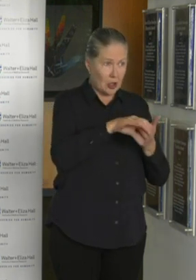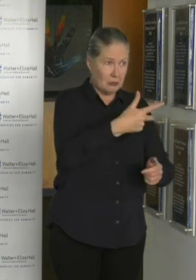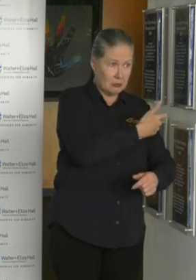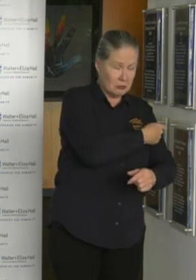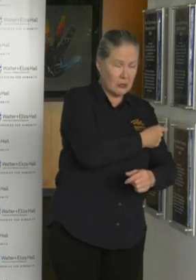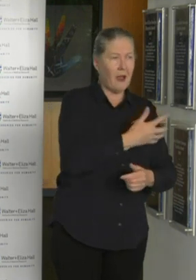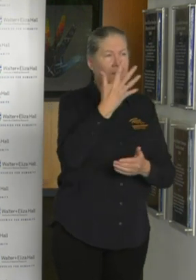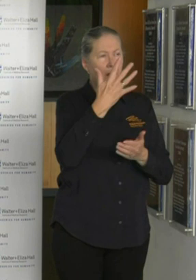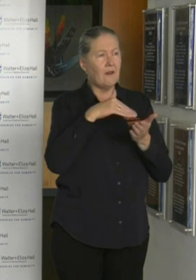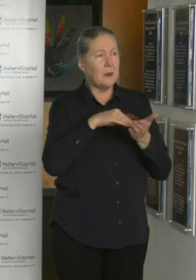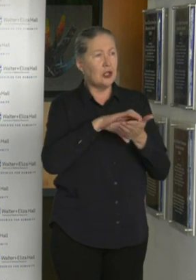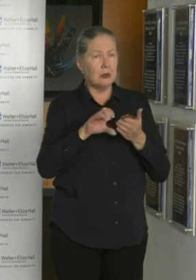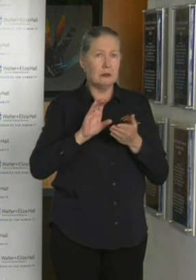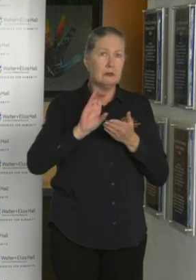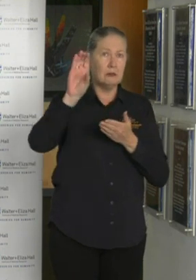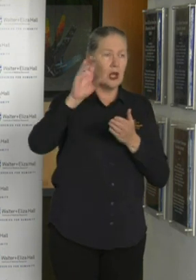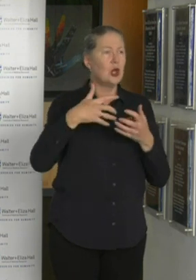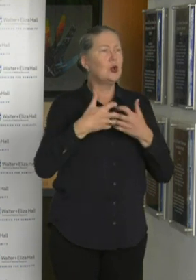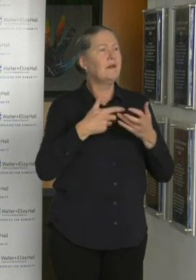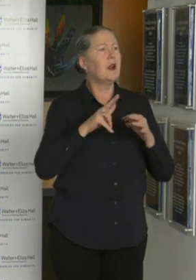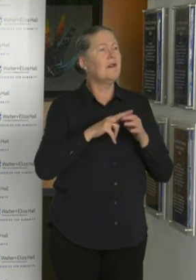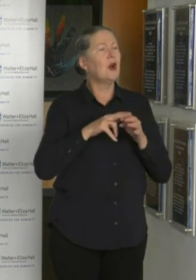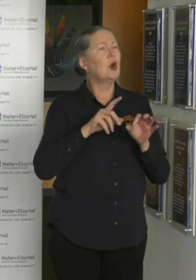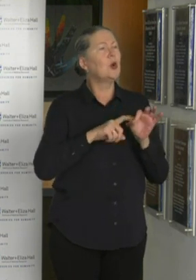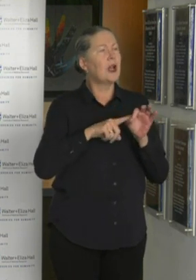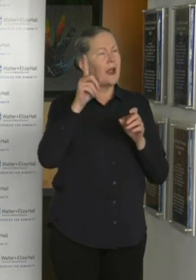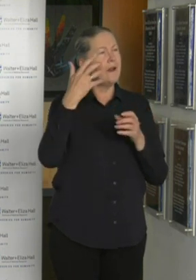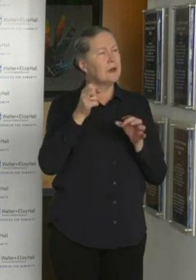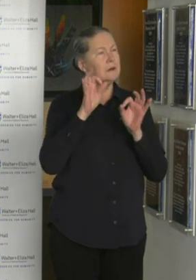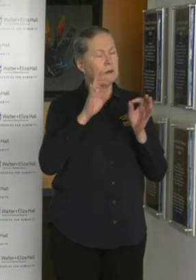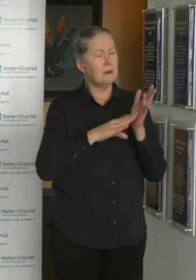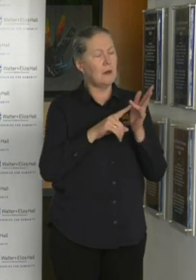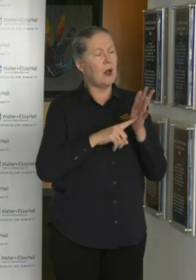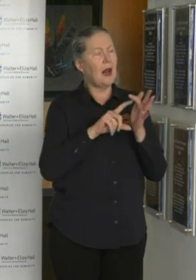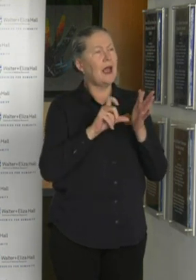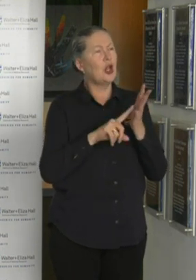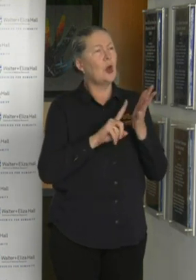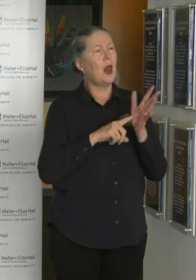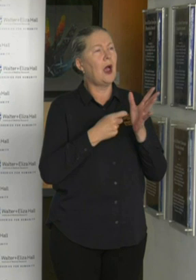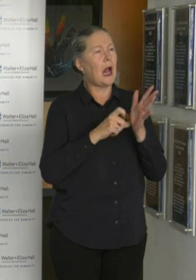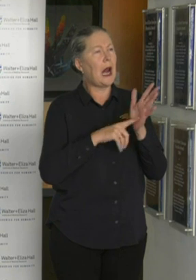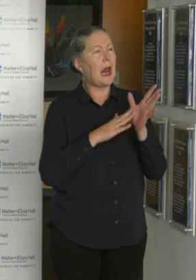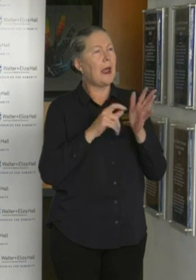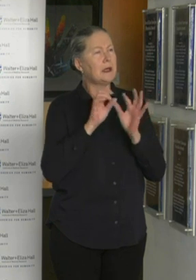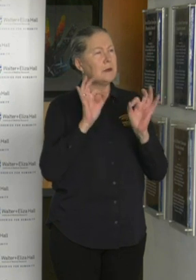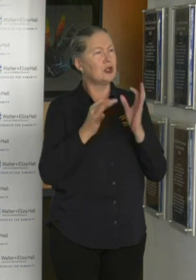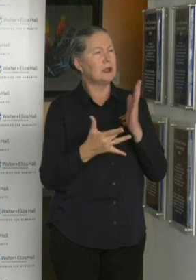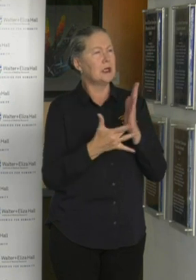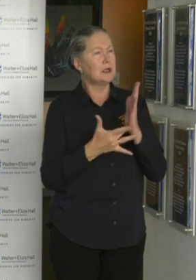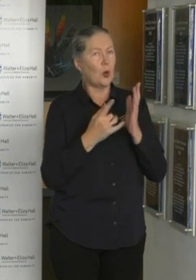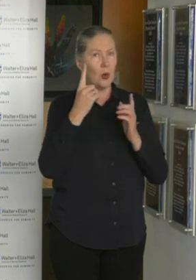going to the University of Queensland for their molecular clamp technology, one of the world's leading vaccine